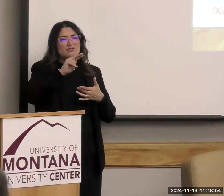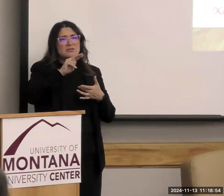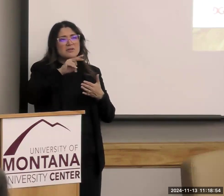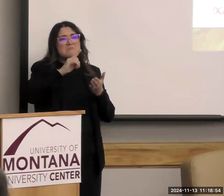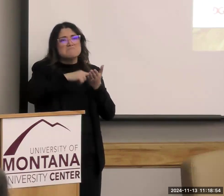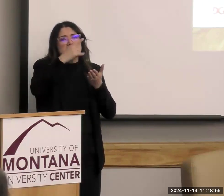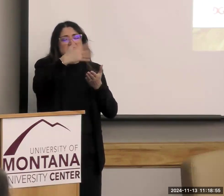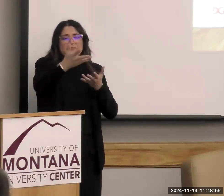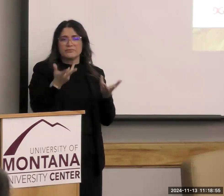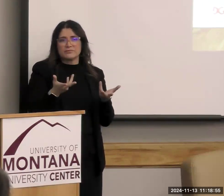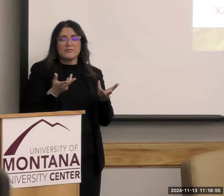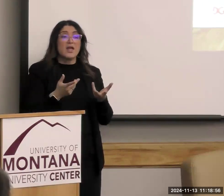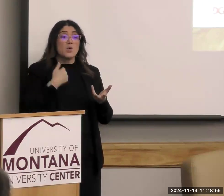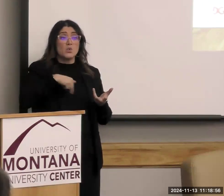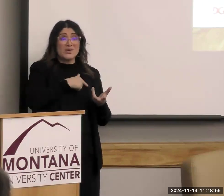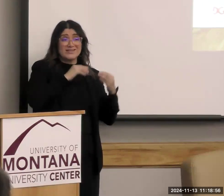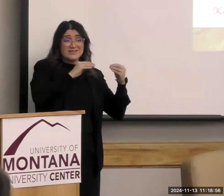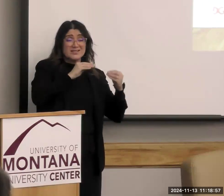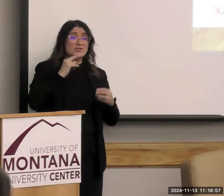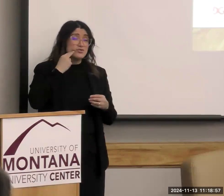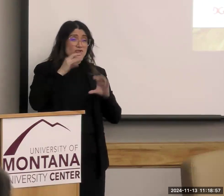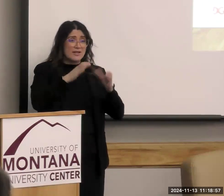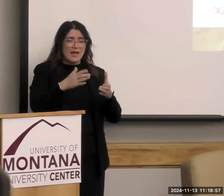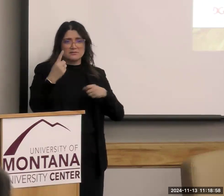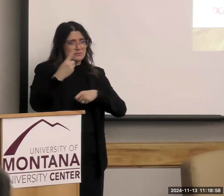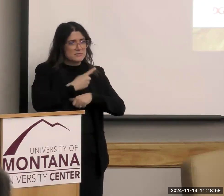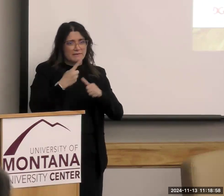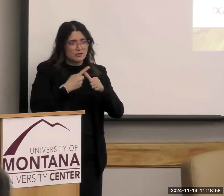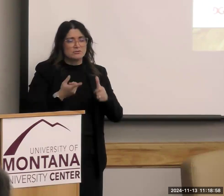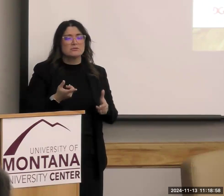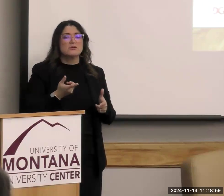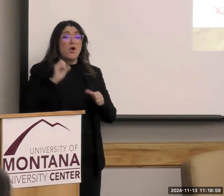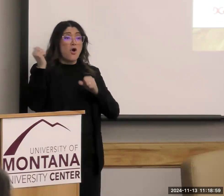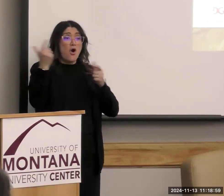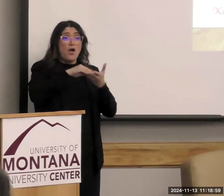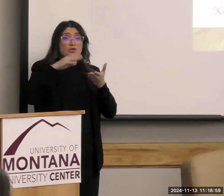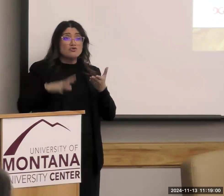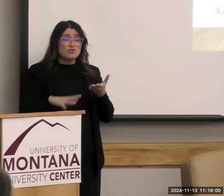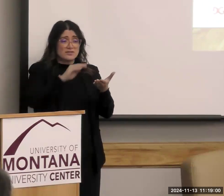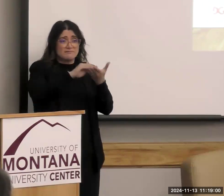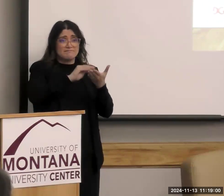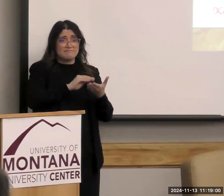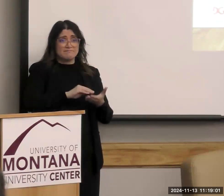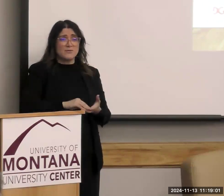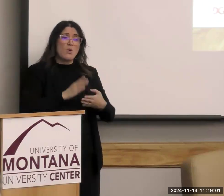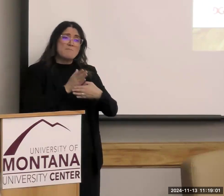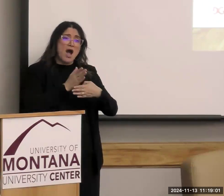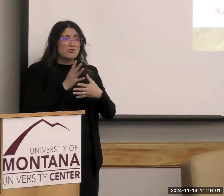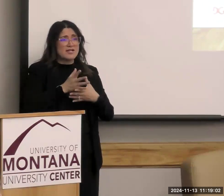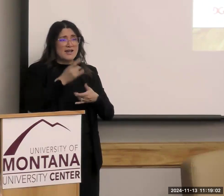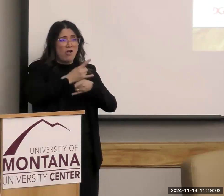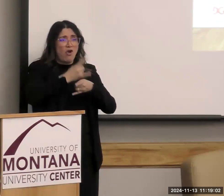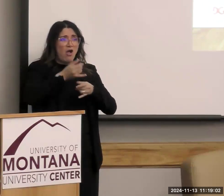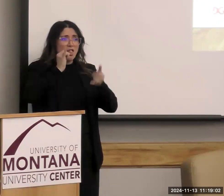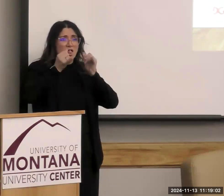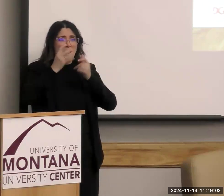a nutrition class we teach, we ask day one for all the students to write down, what moderate alcohol consumption is in